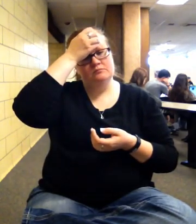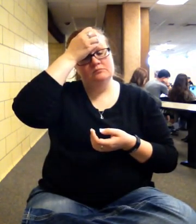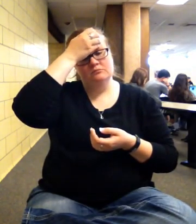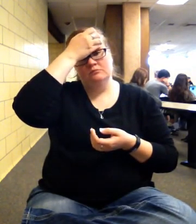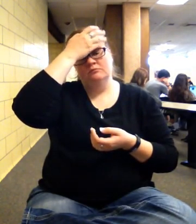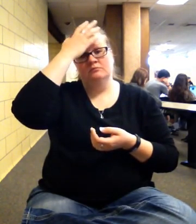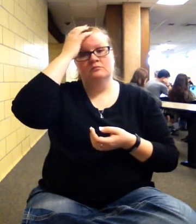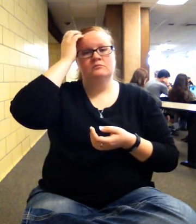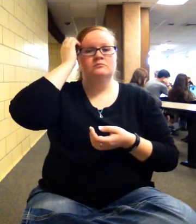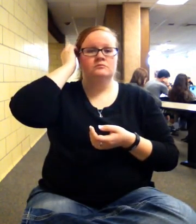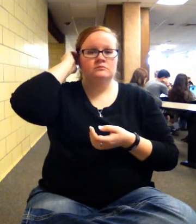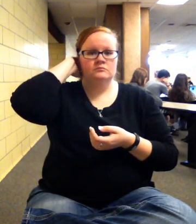So that's nothing new.